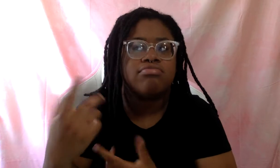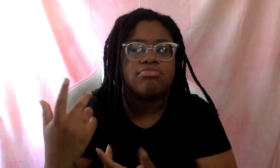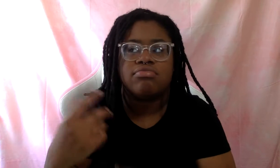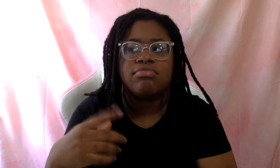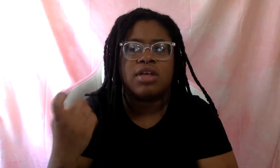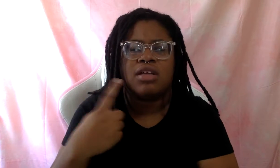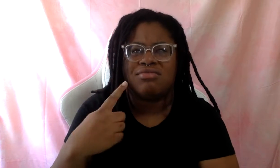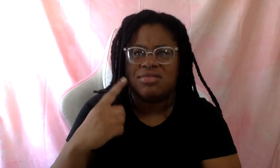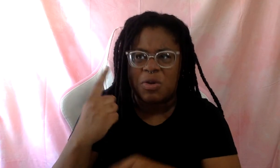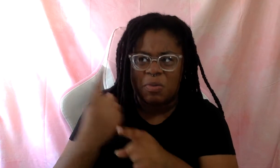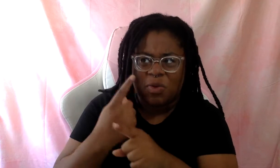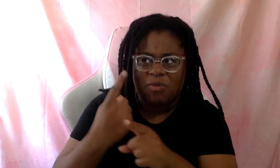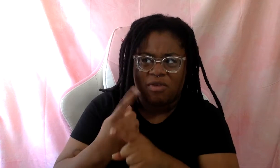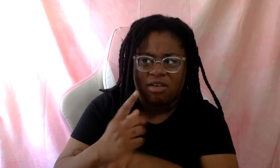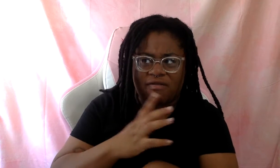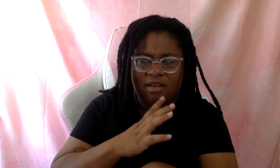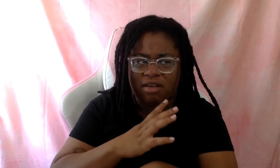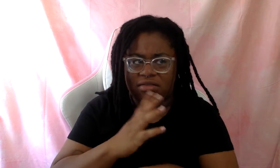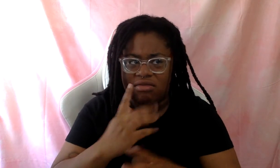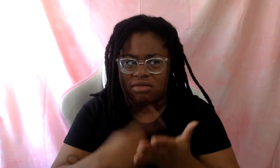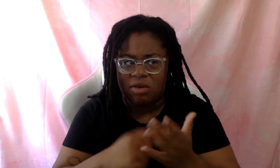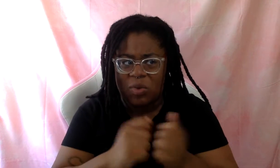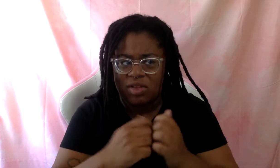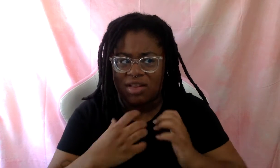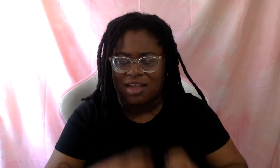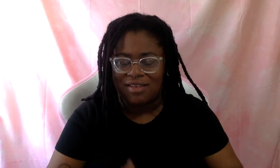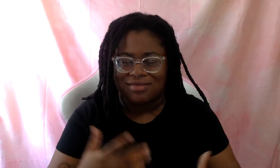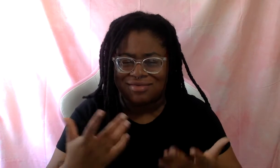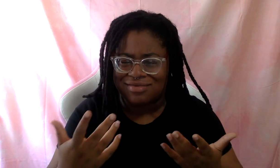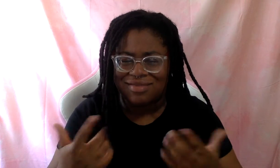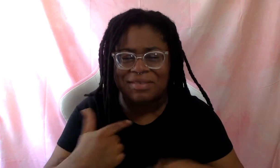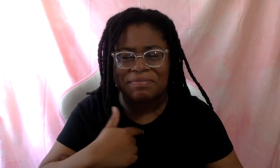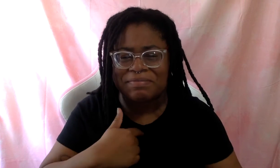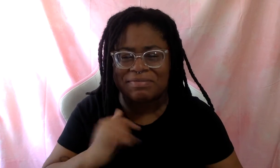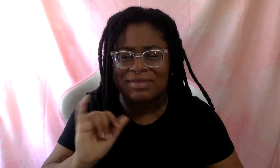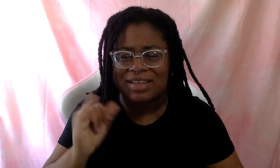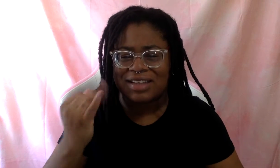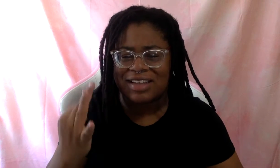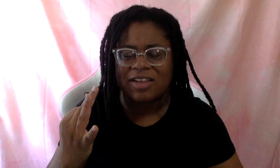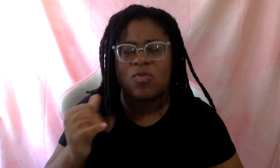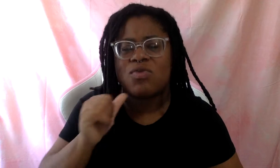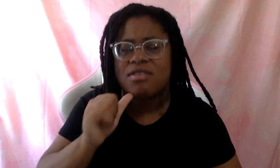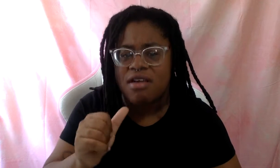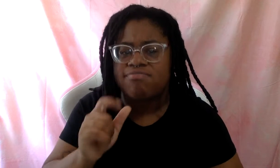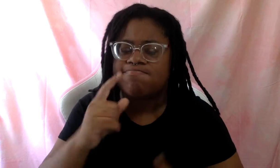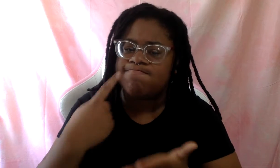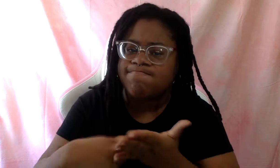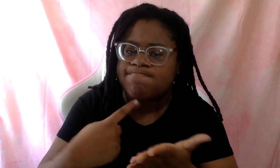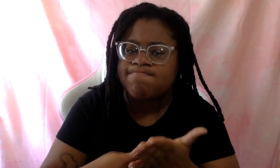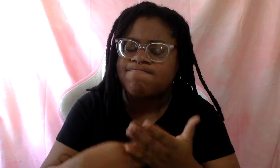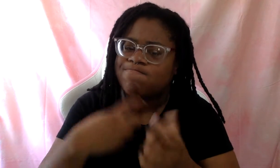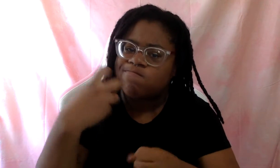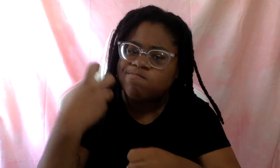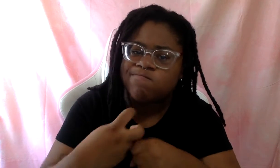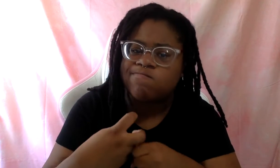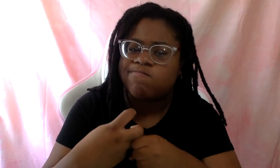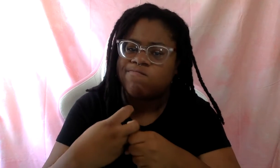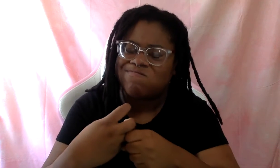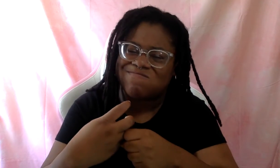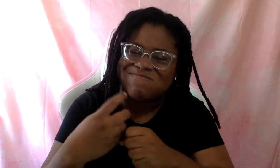to talk about with your clients? And I'm like, if we're not talking about inappropriate, hard to discuss topics, what are